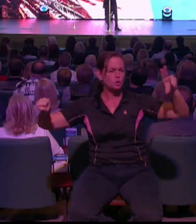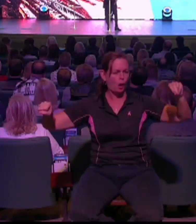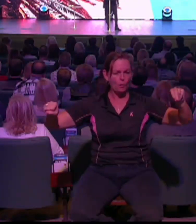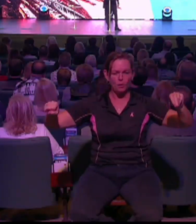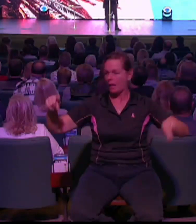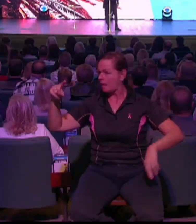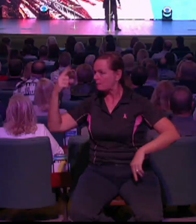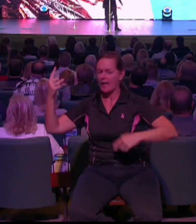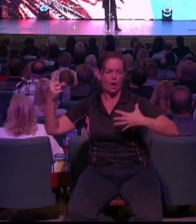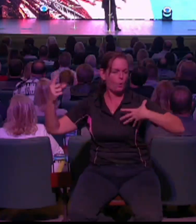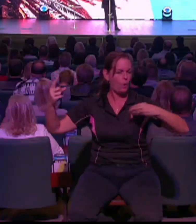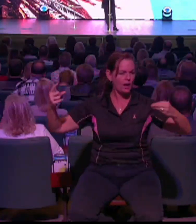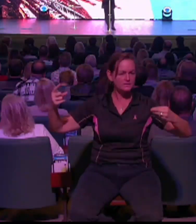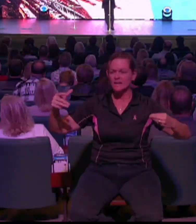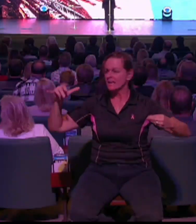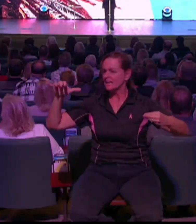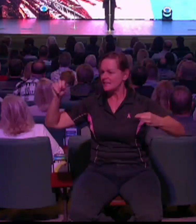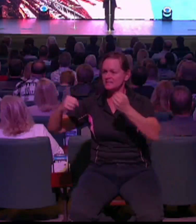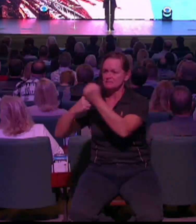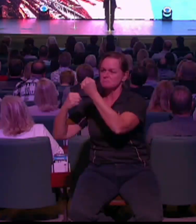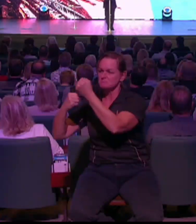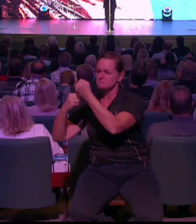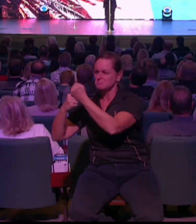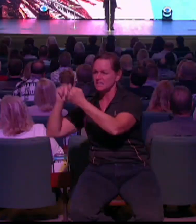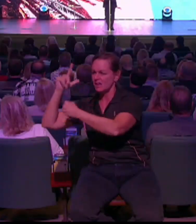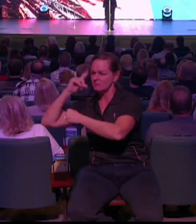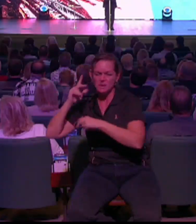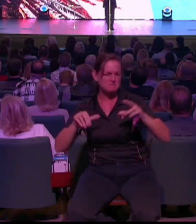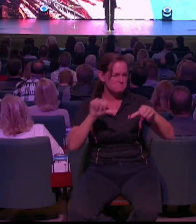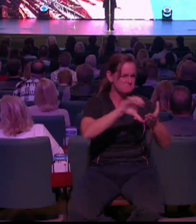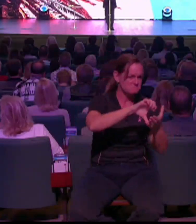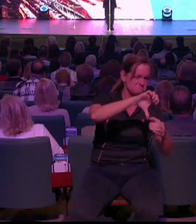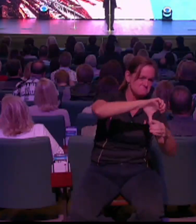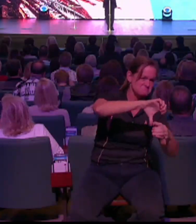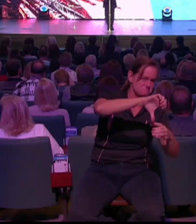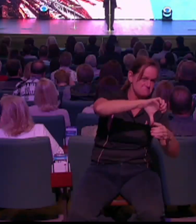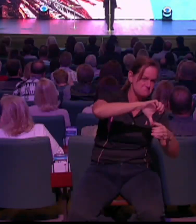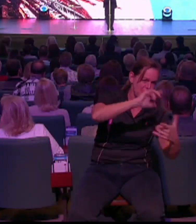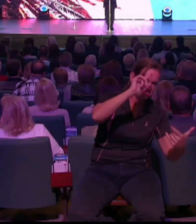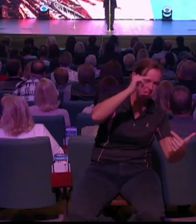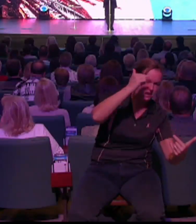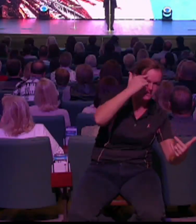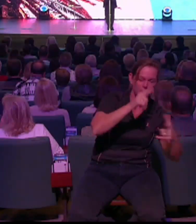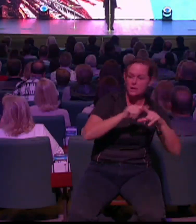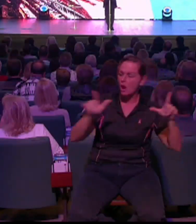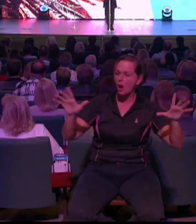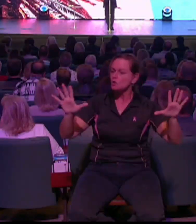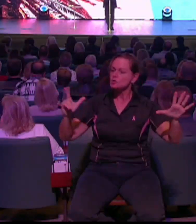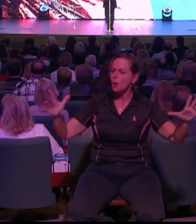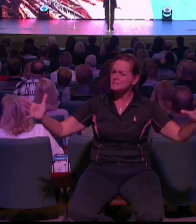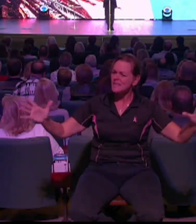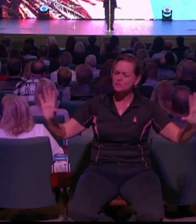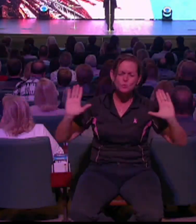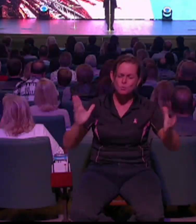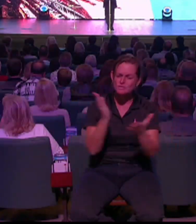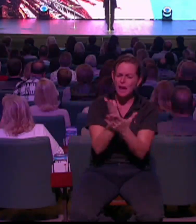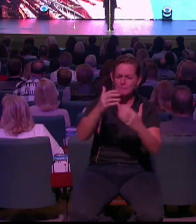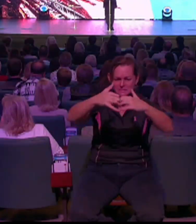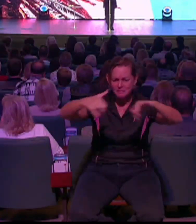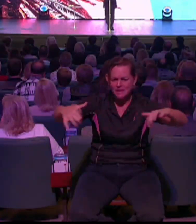adversary. And we are going to begin to be united and one. So I'm going to prophesy unity and faith and strength and